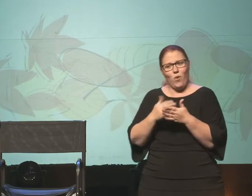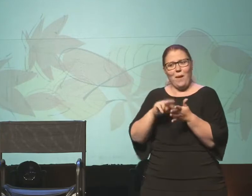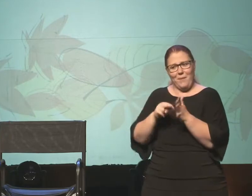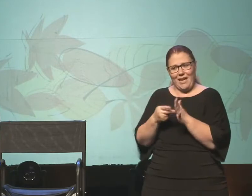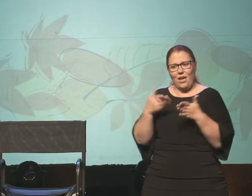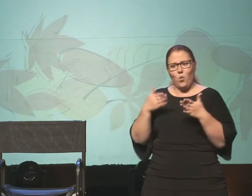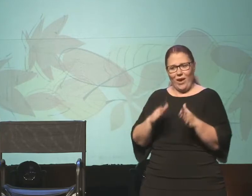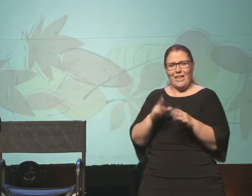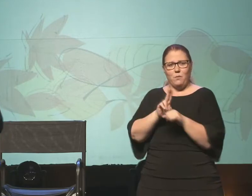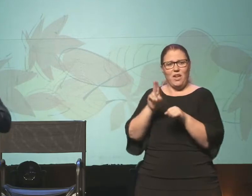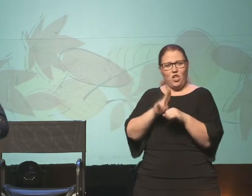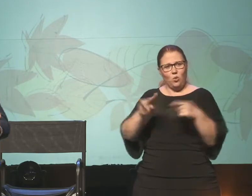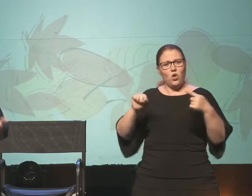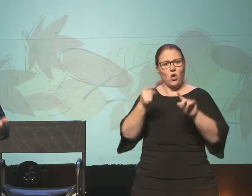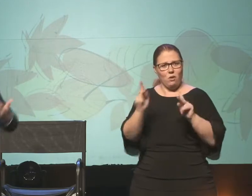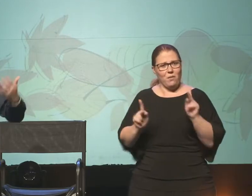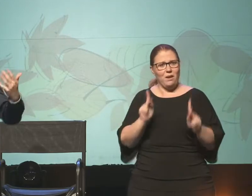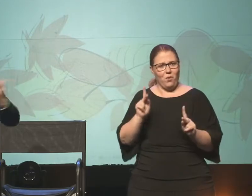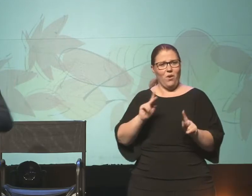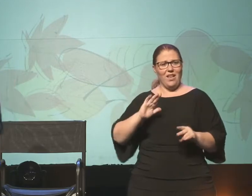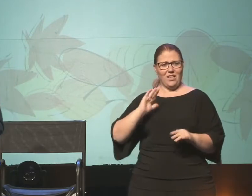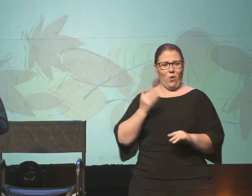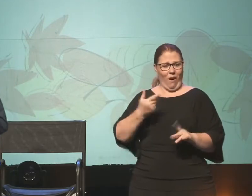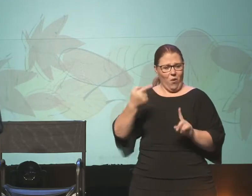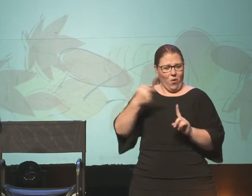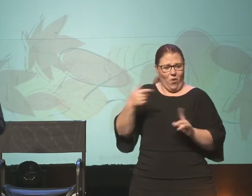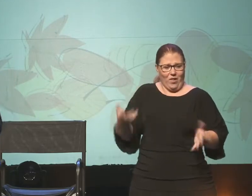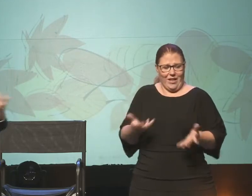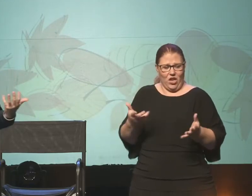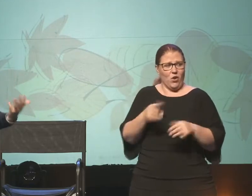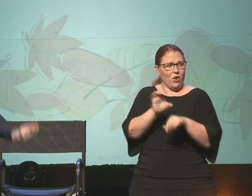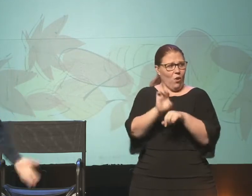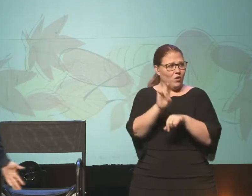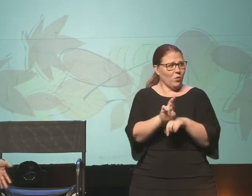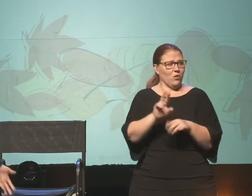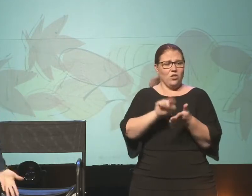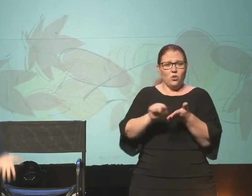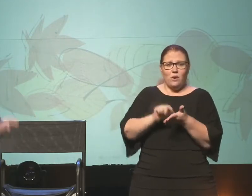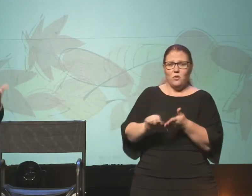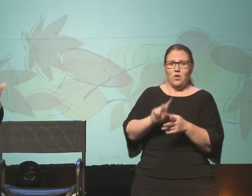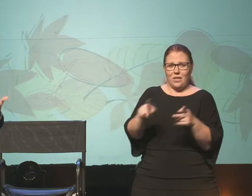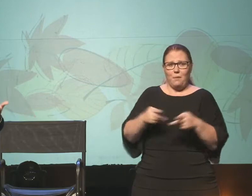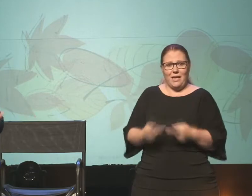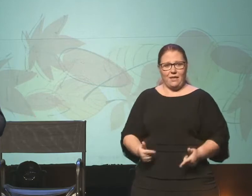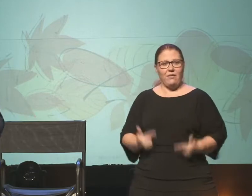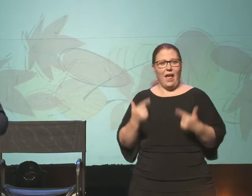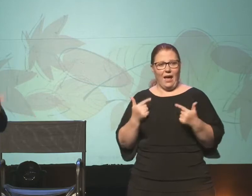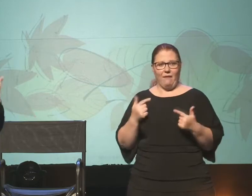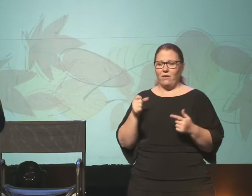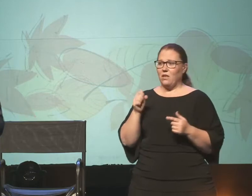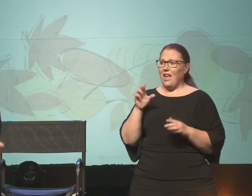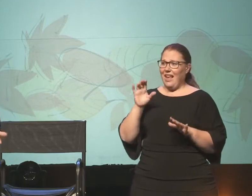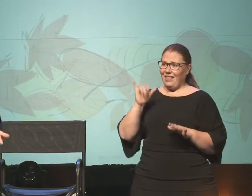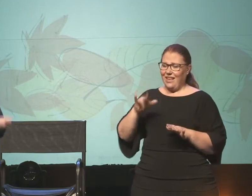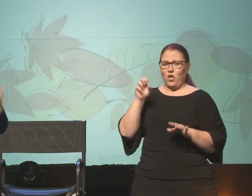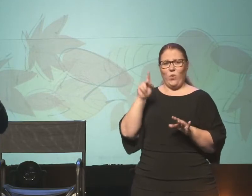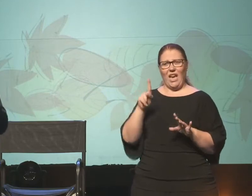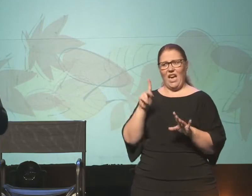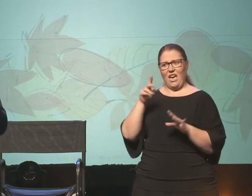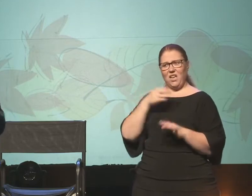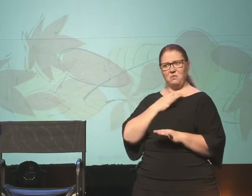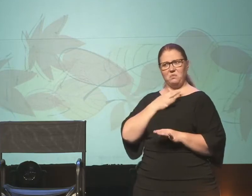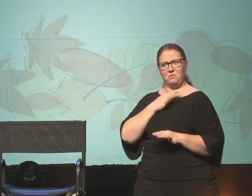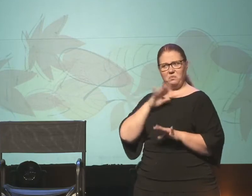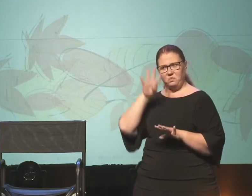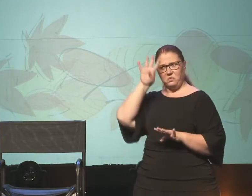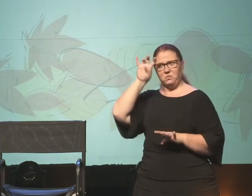has been weaponized. And so it's our heartbeat here at Crossroads that the scriptures are a place of life and that it's okay to question. It's okay to